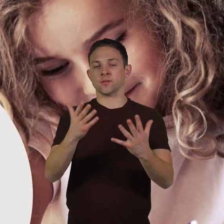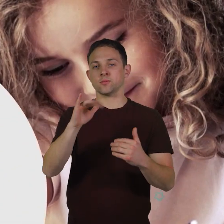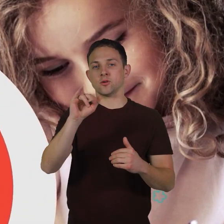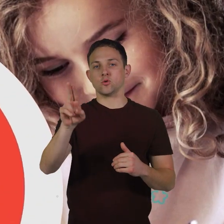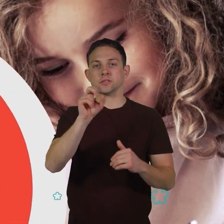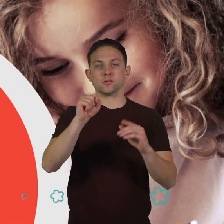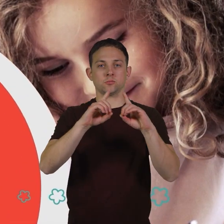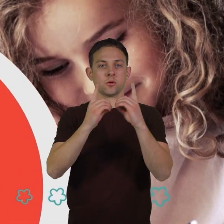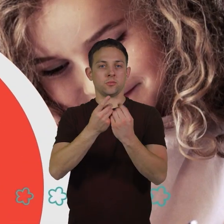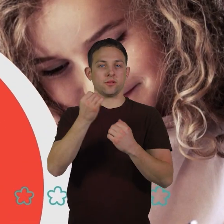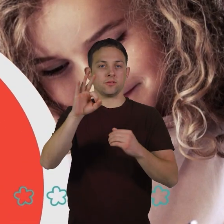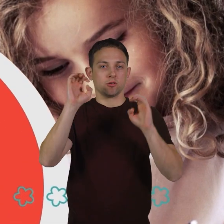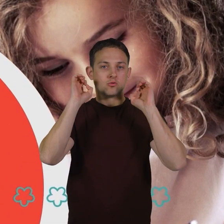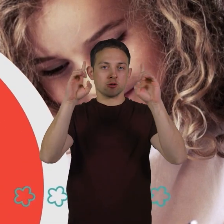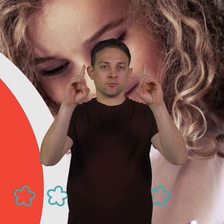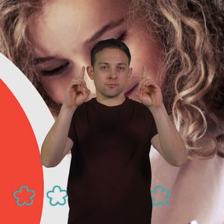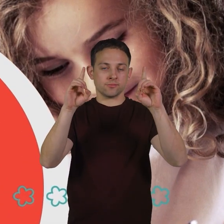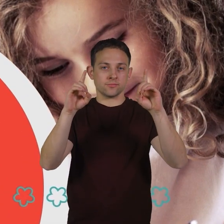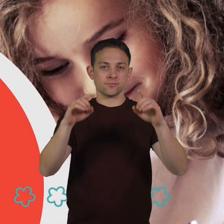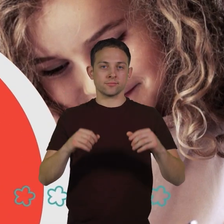you enjoyed the video with us today.